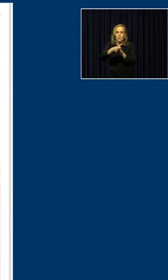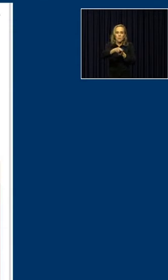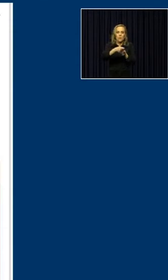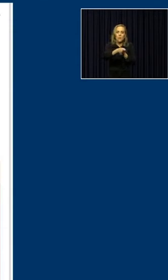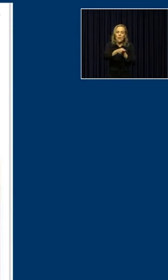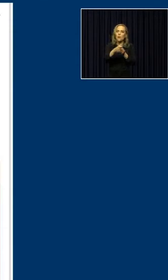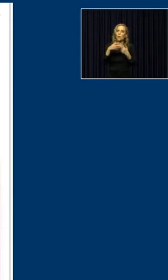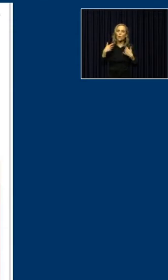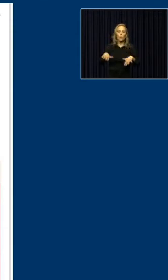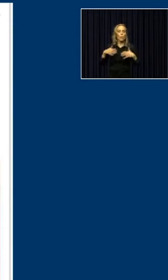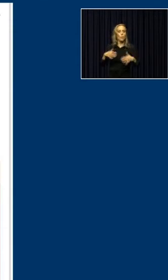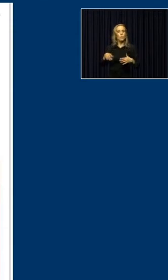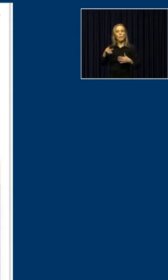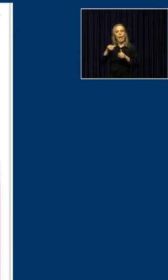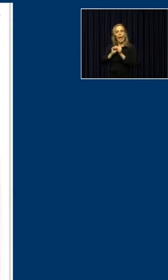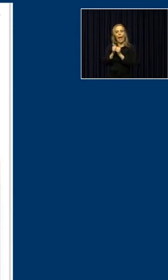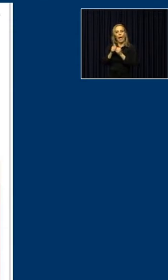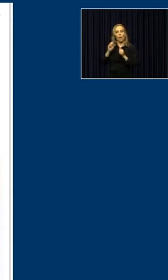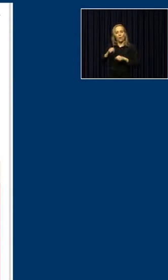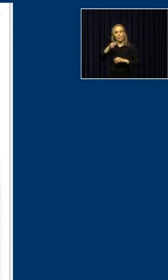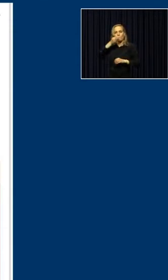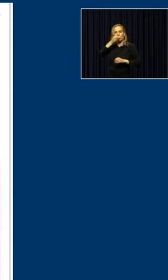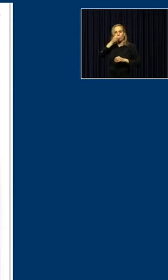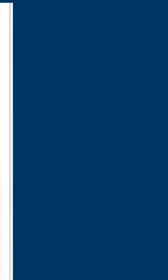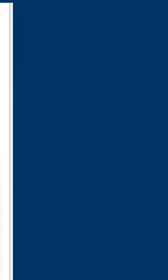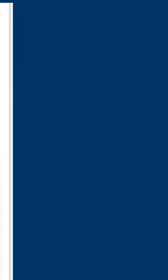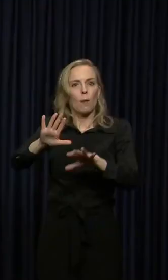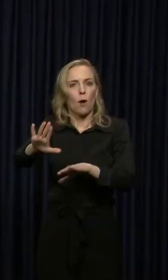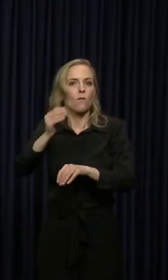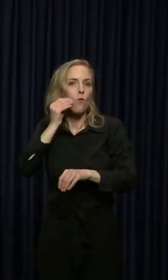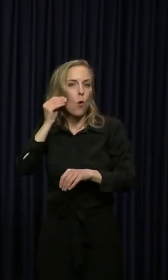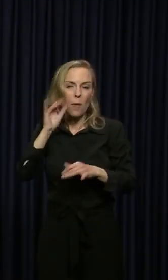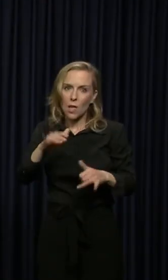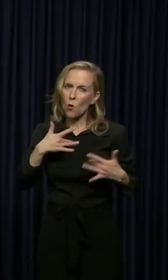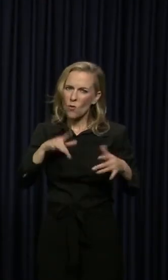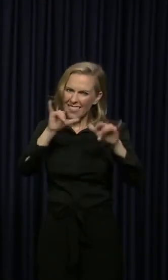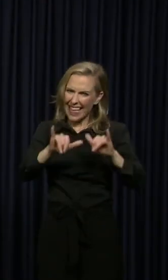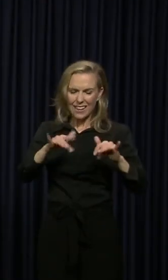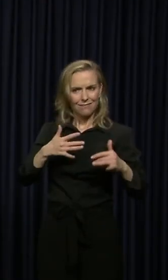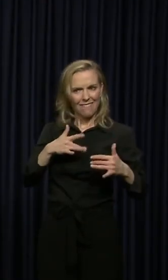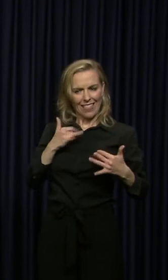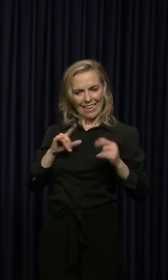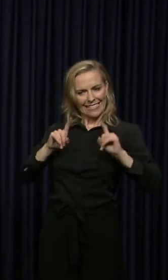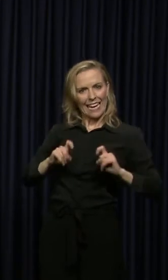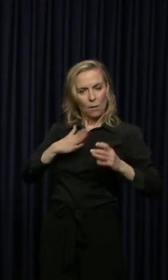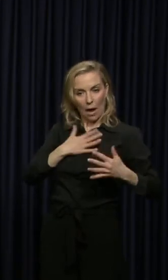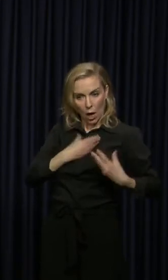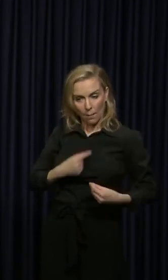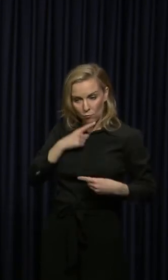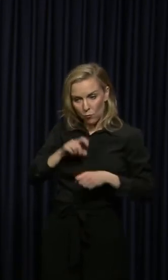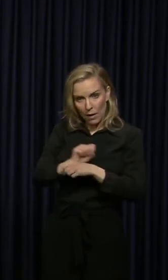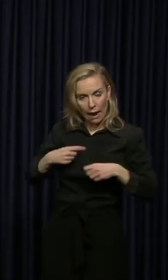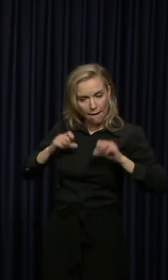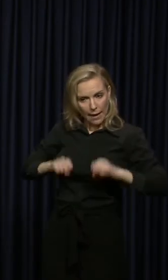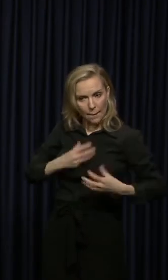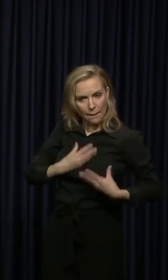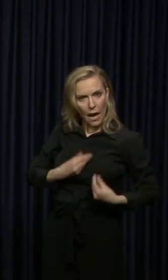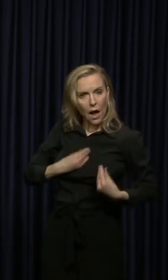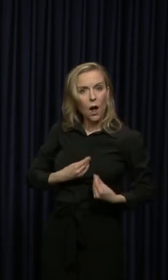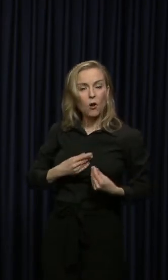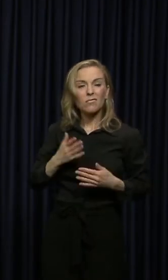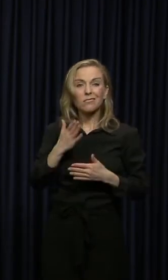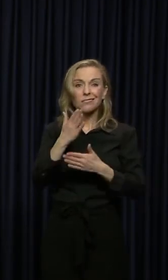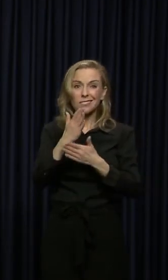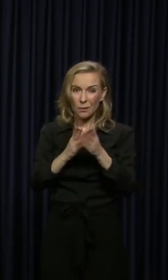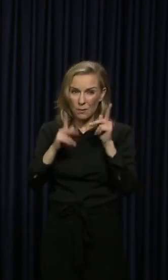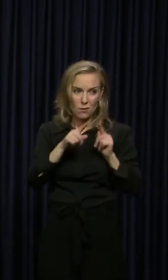Talk about passing the test of compassion, about getting out there and making sure that those that might not be able to leave